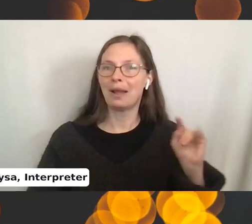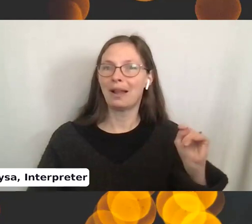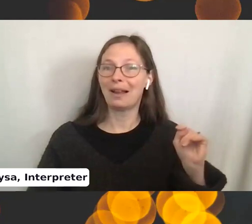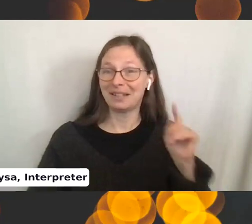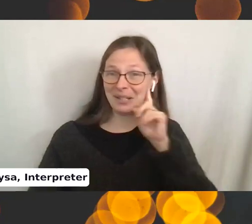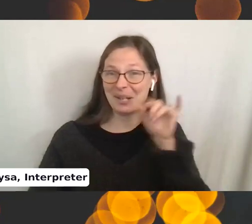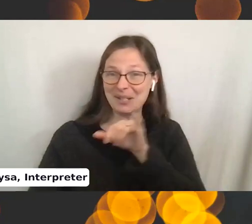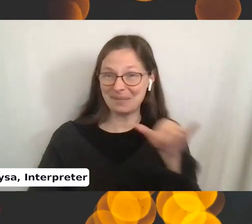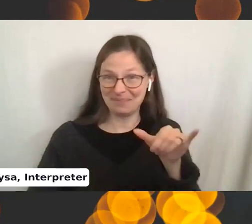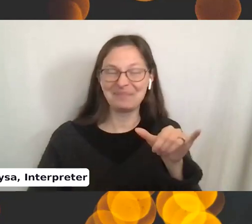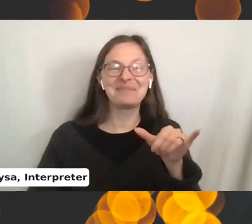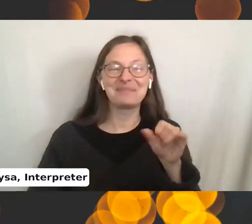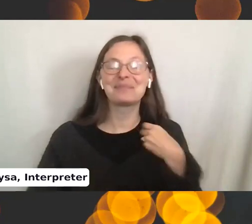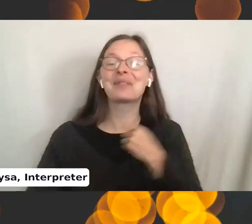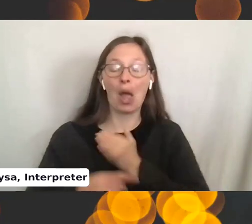And we're ripping it out.